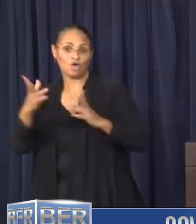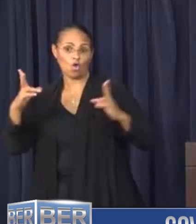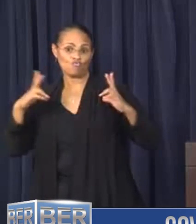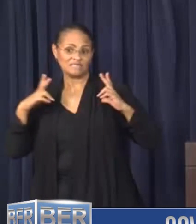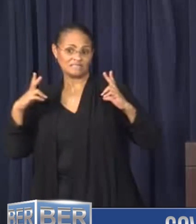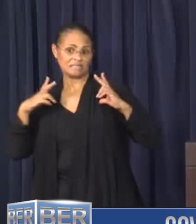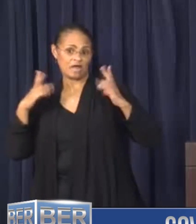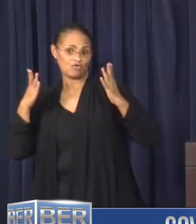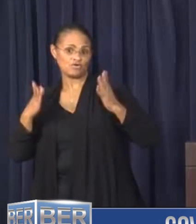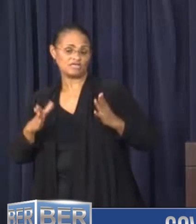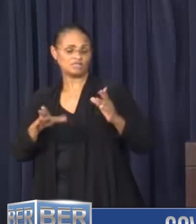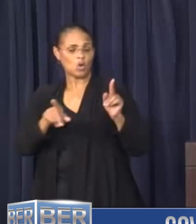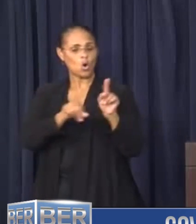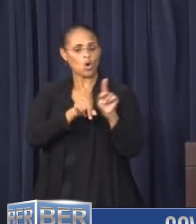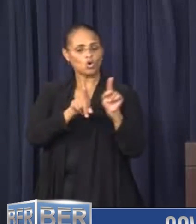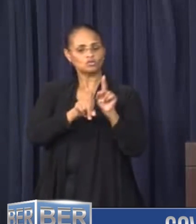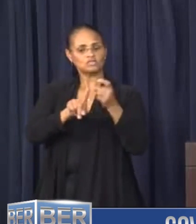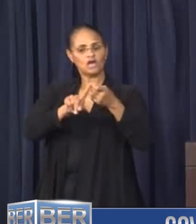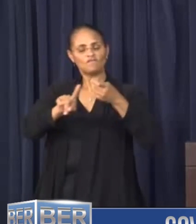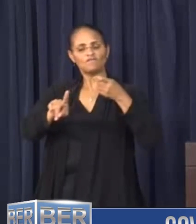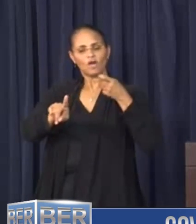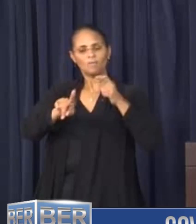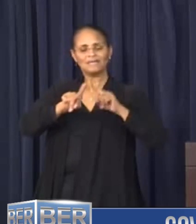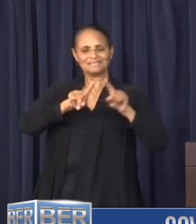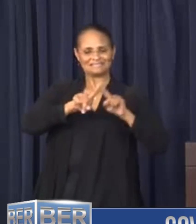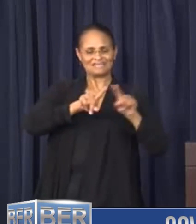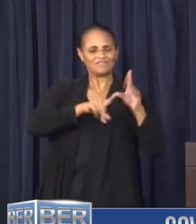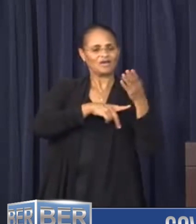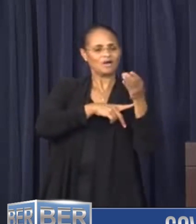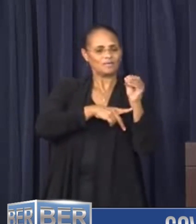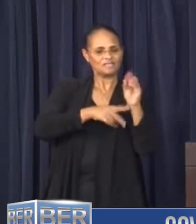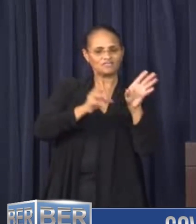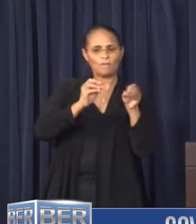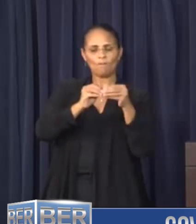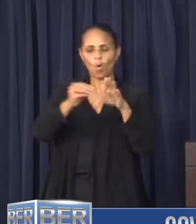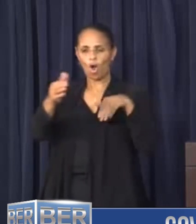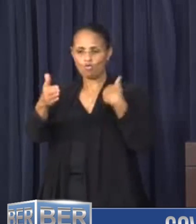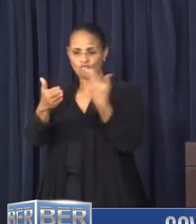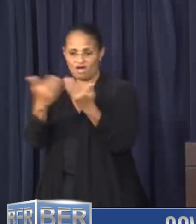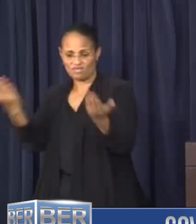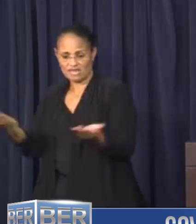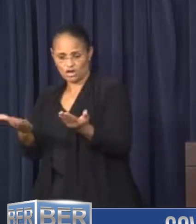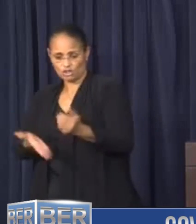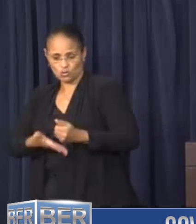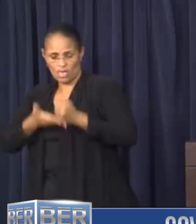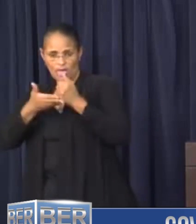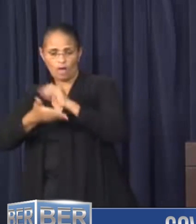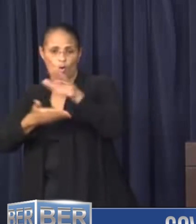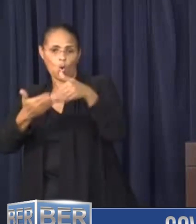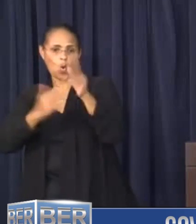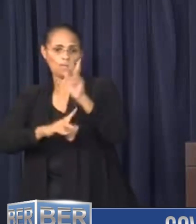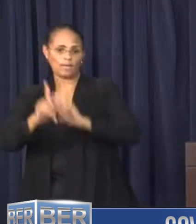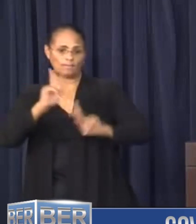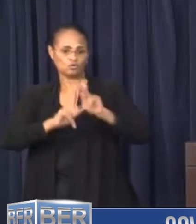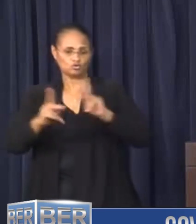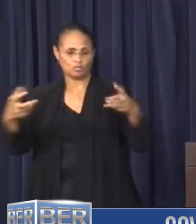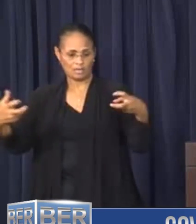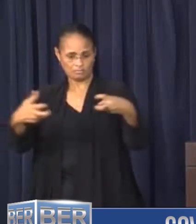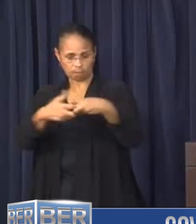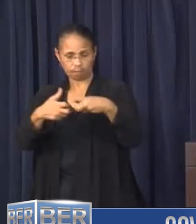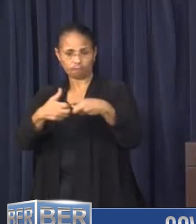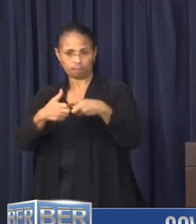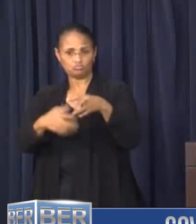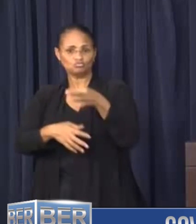as well as linemen from Algonquin Power and Utilities with more arriving shortly to get all customers restored as quickly as possible.